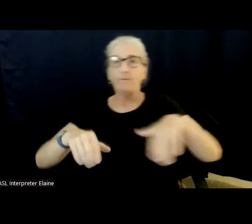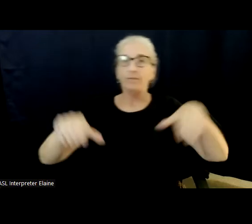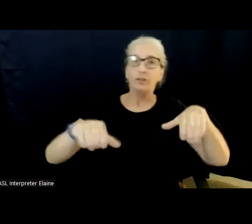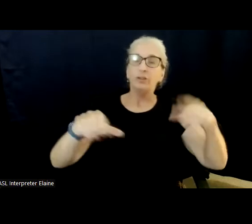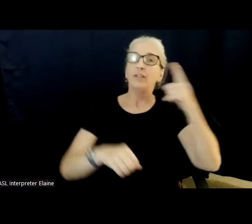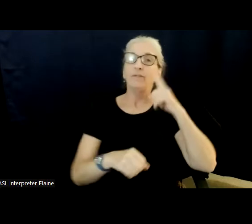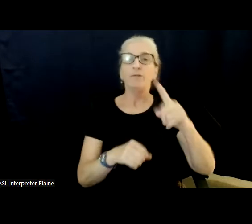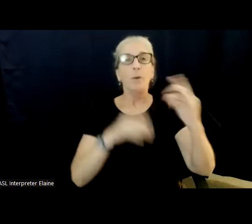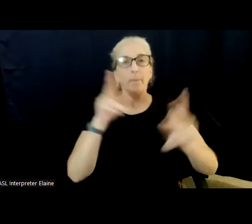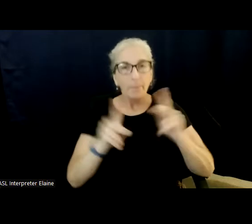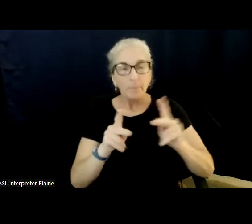of every single kind.